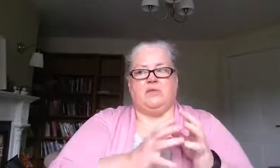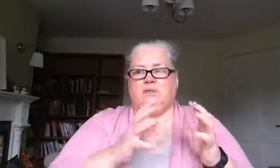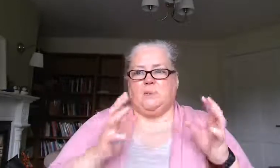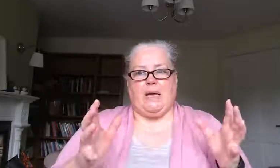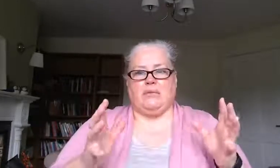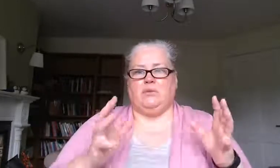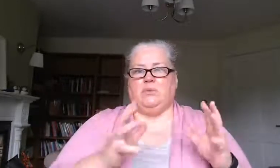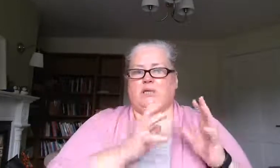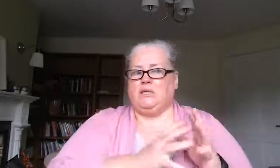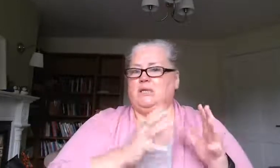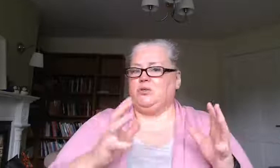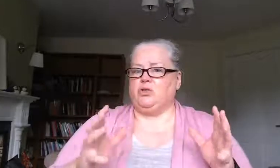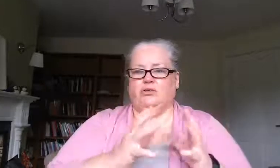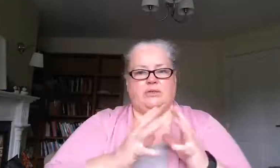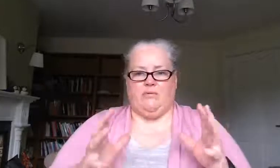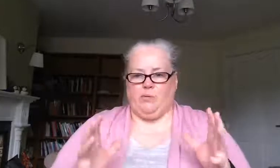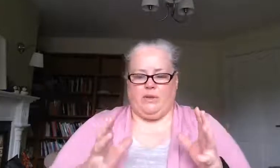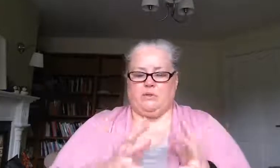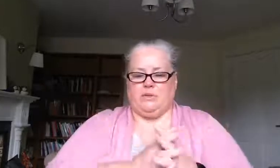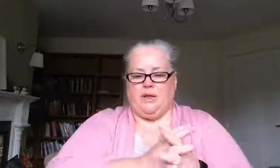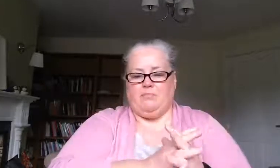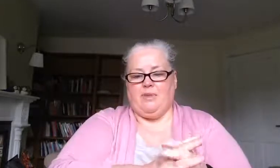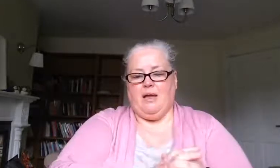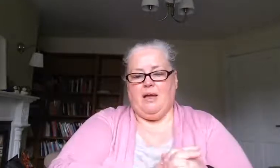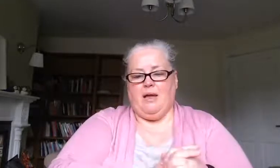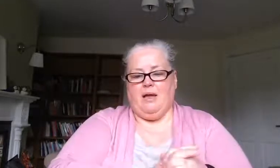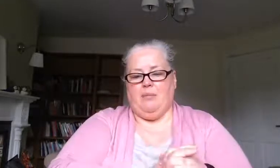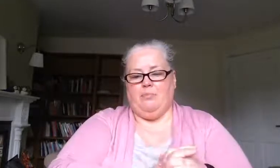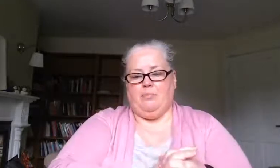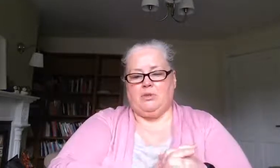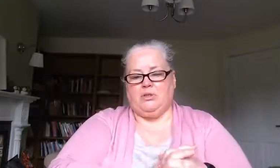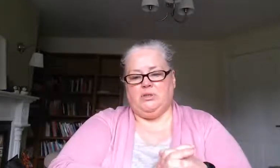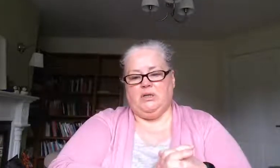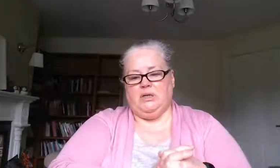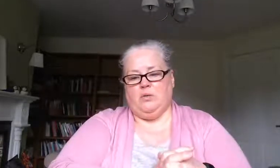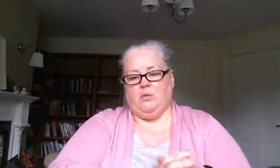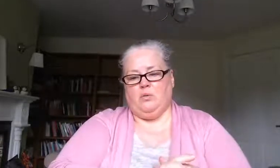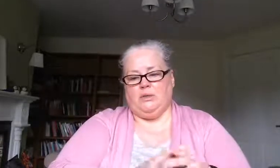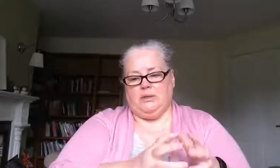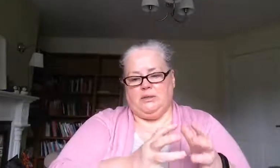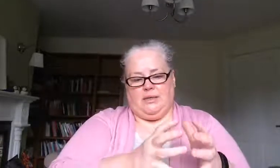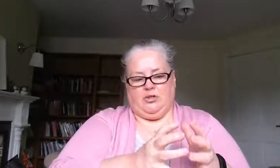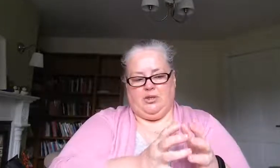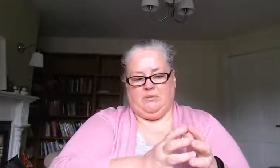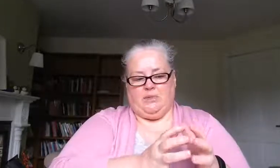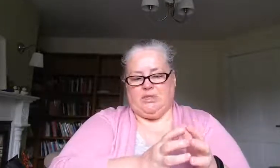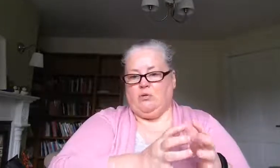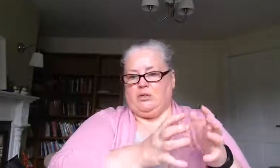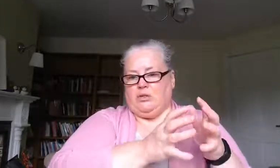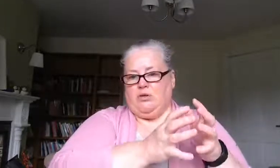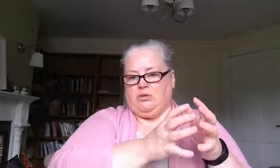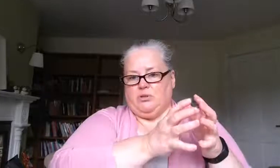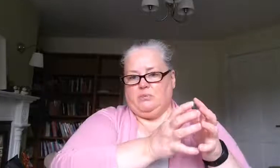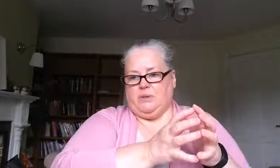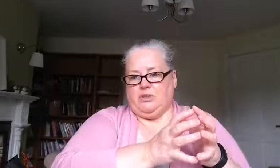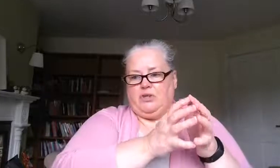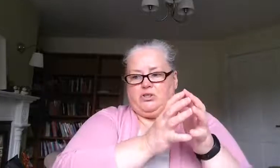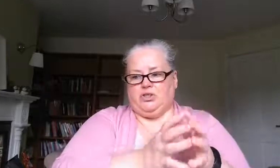you suspect something teens or children never wait with them um but you know treatment is going they're going to be not just